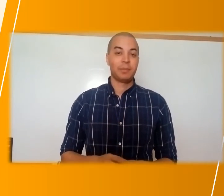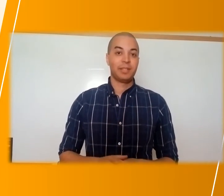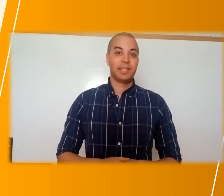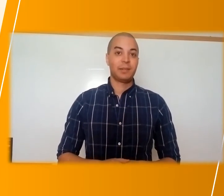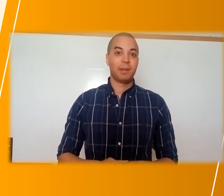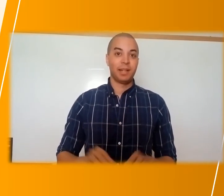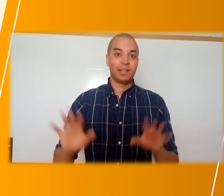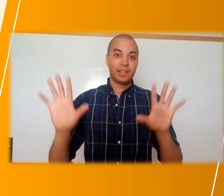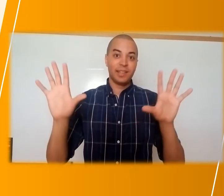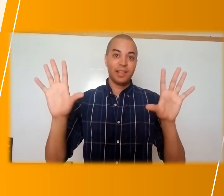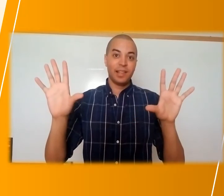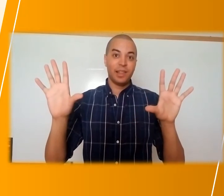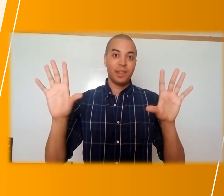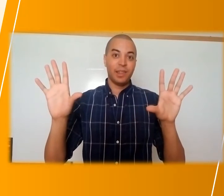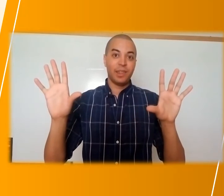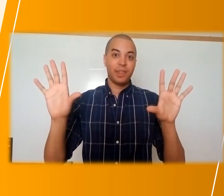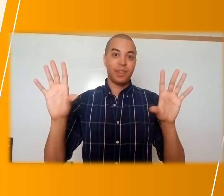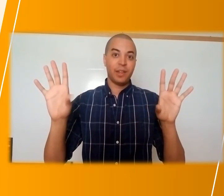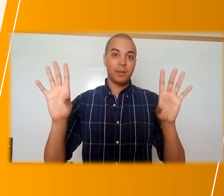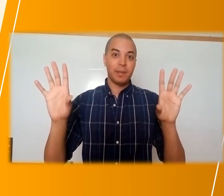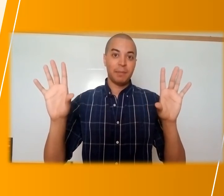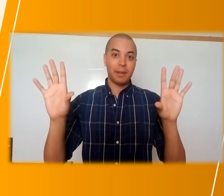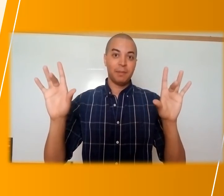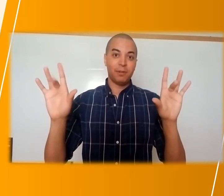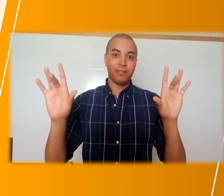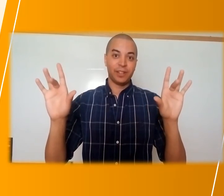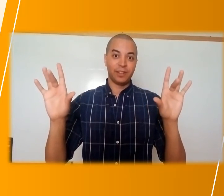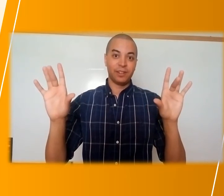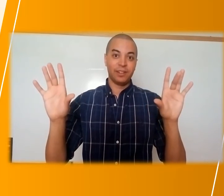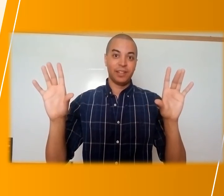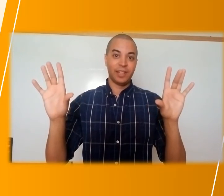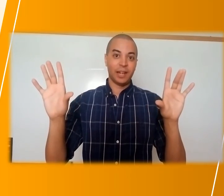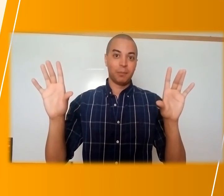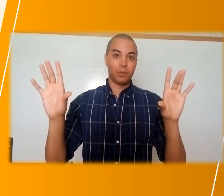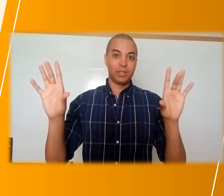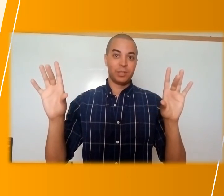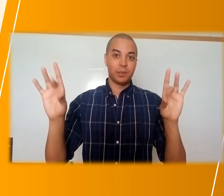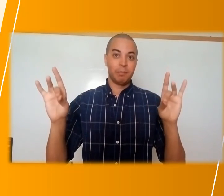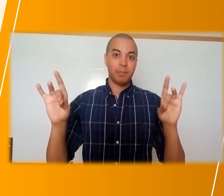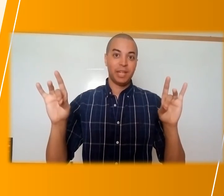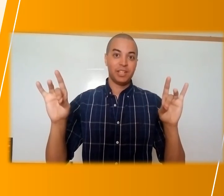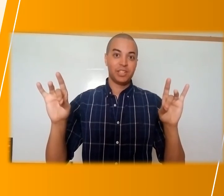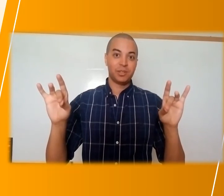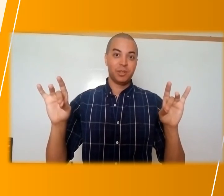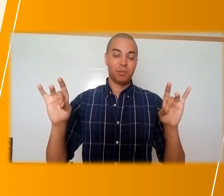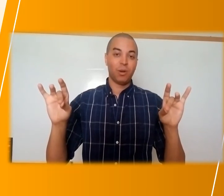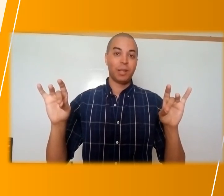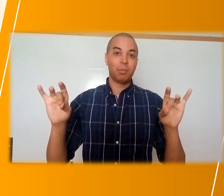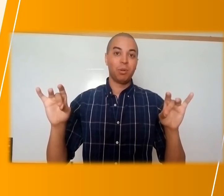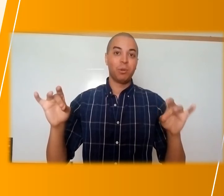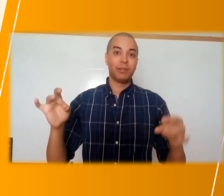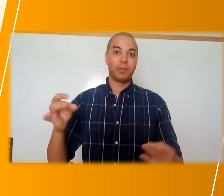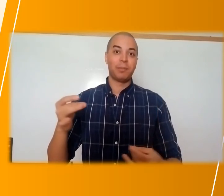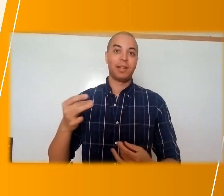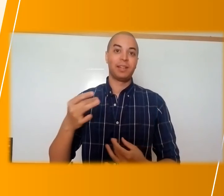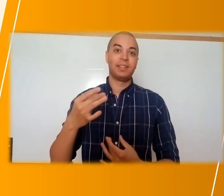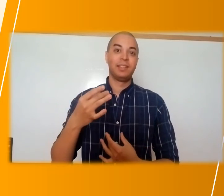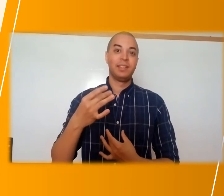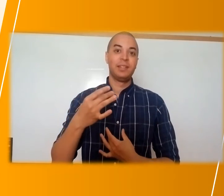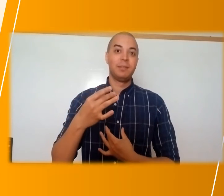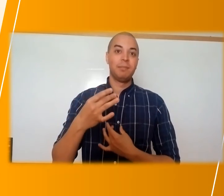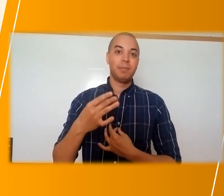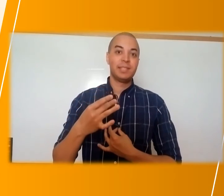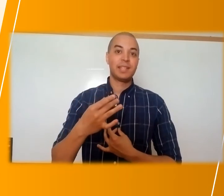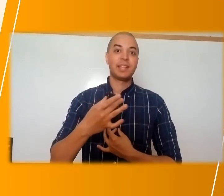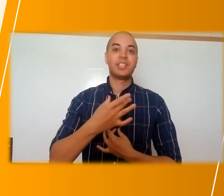I'm going to take my thumb and my middle finger and I'm going to pinch while I pull away from my